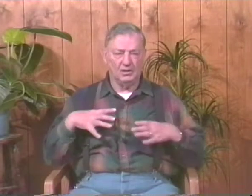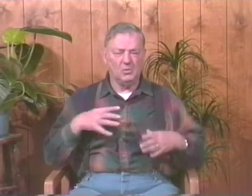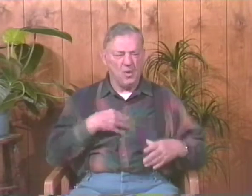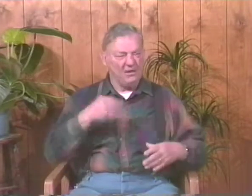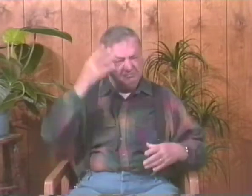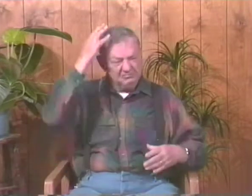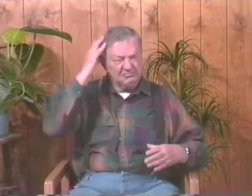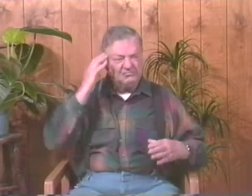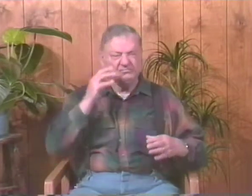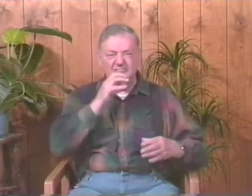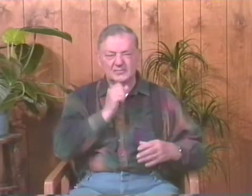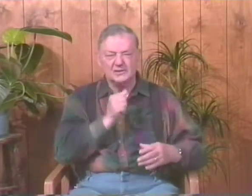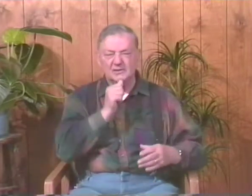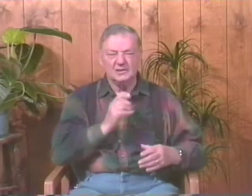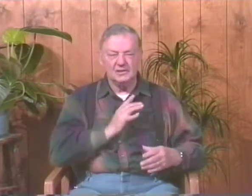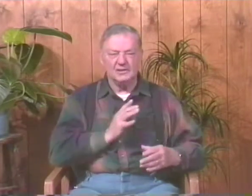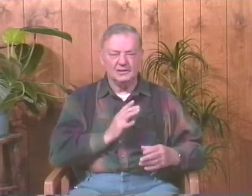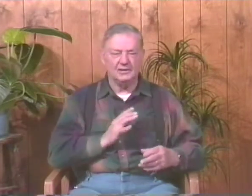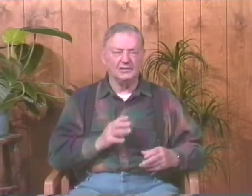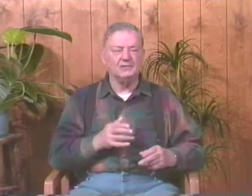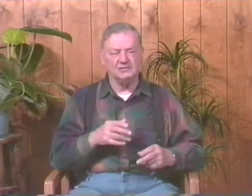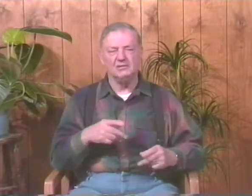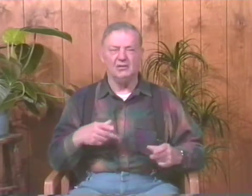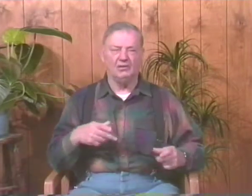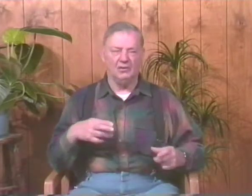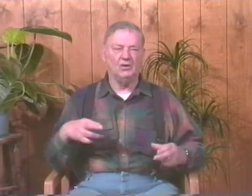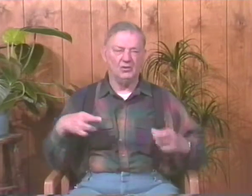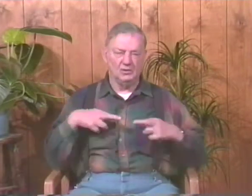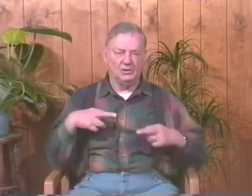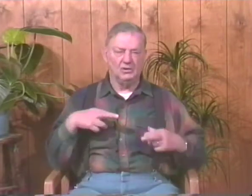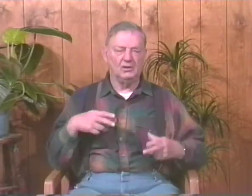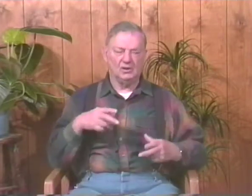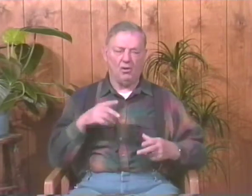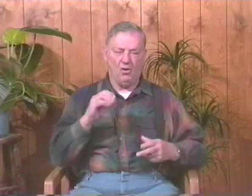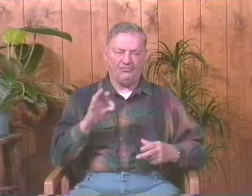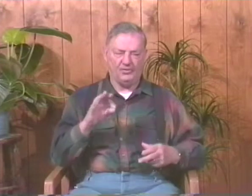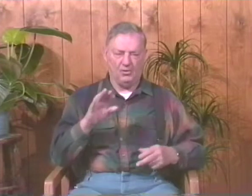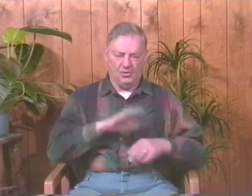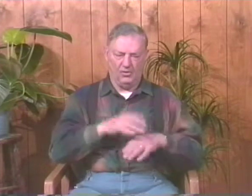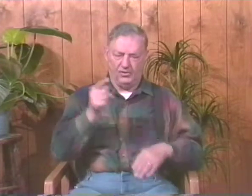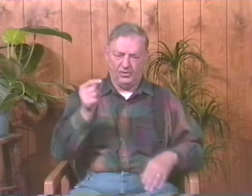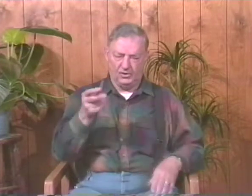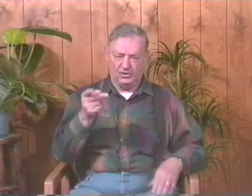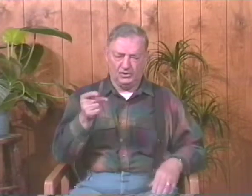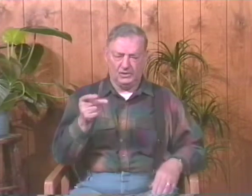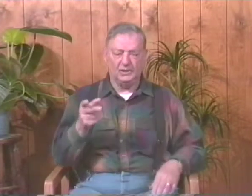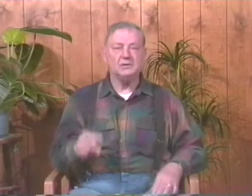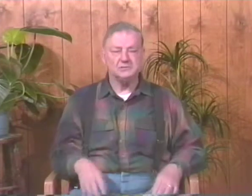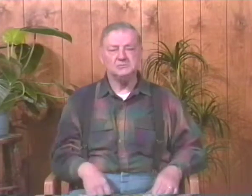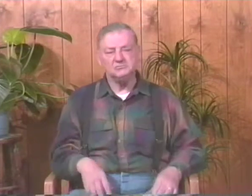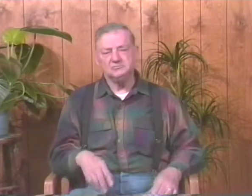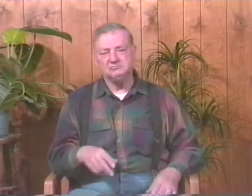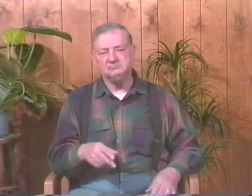this lady was older, and she had white hair. And she was off on Thursdays, I remember.